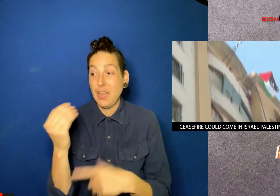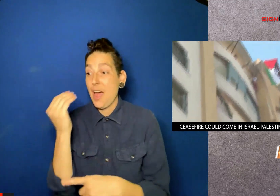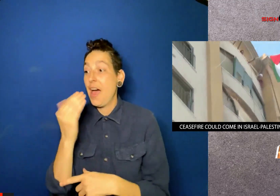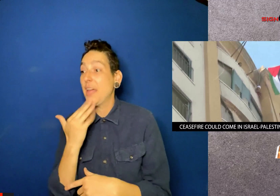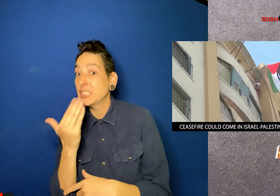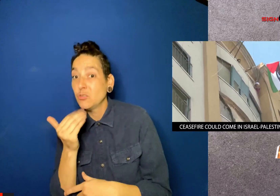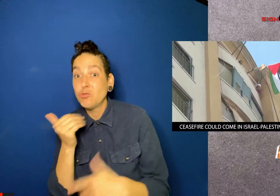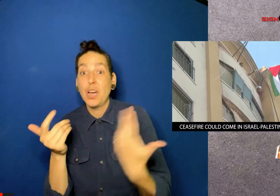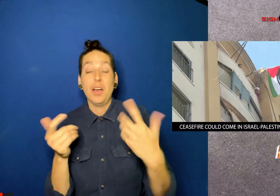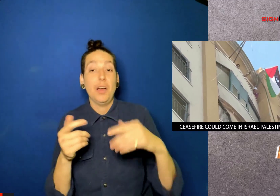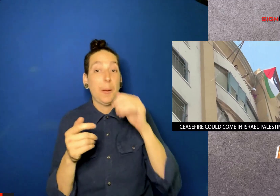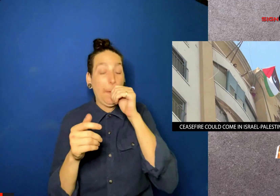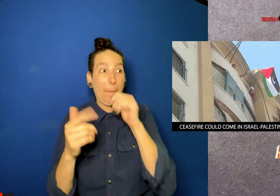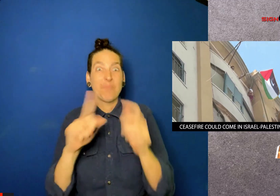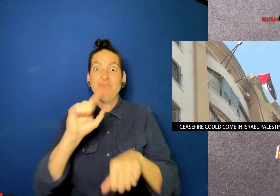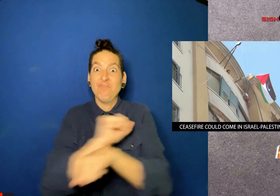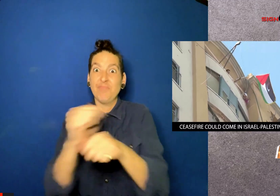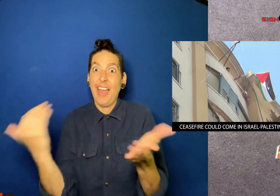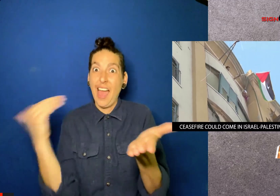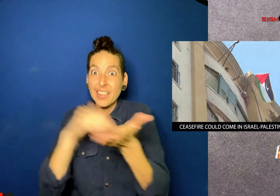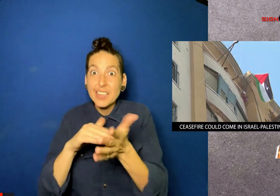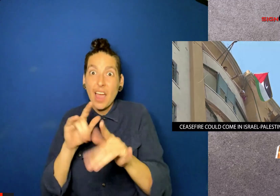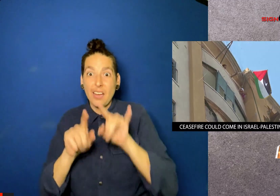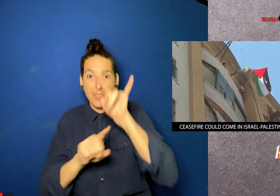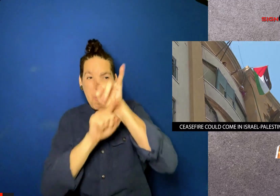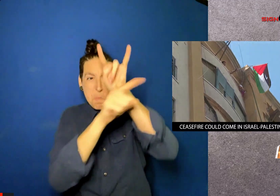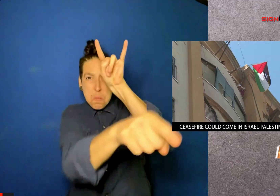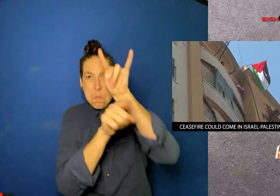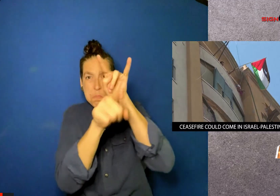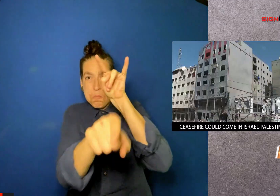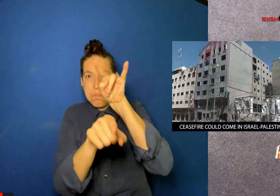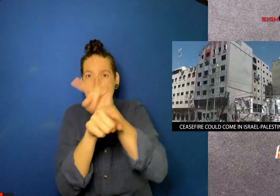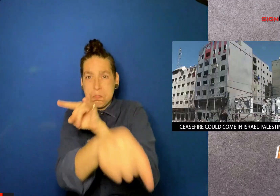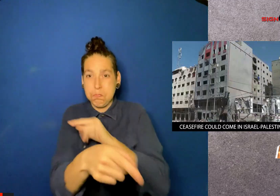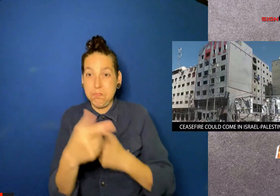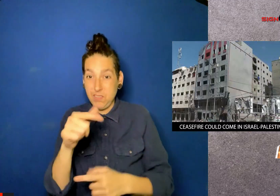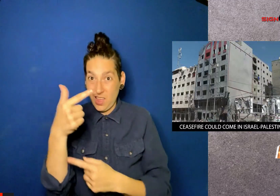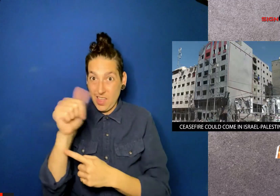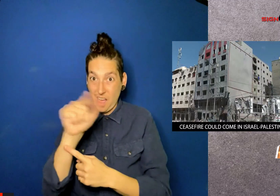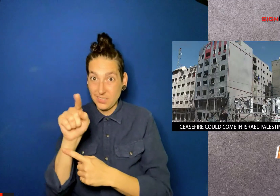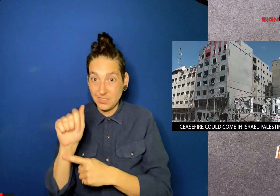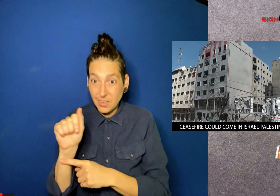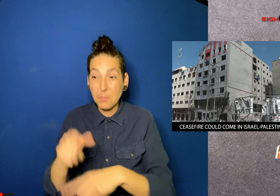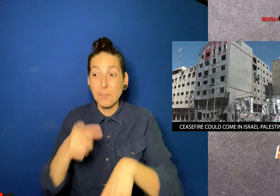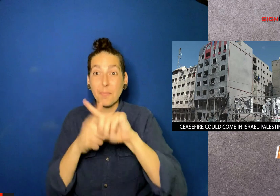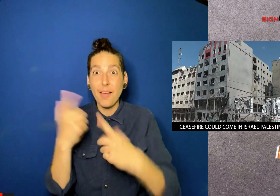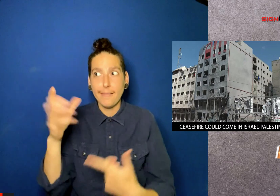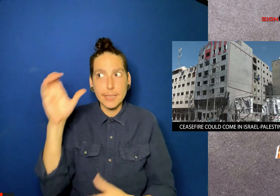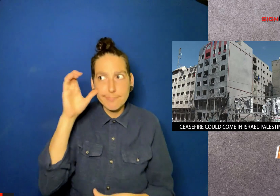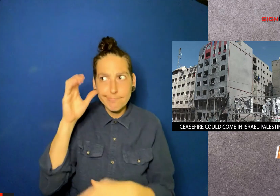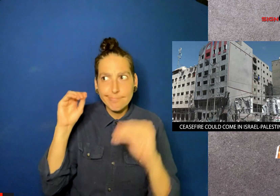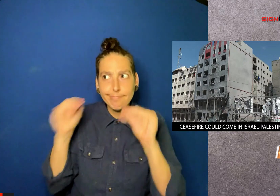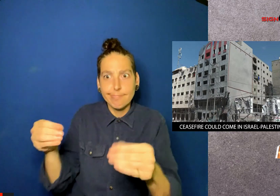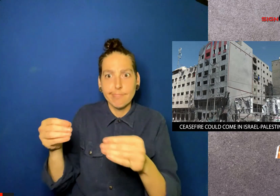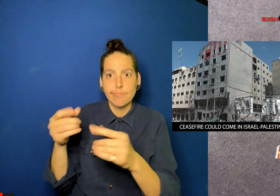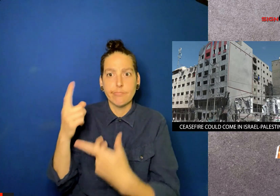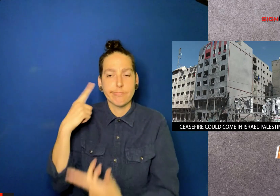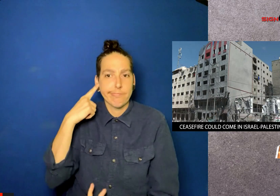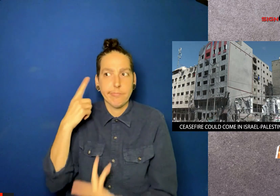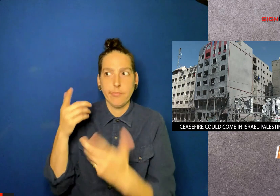today, Thursday, officials say Israeli carried out another series of airstrikes on Gaza and there has been no